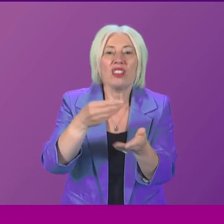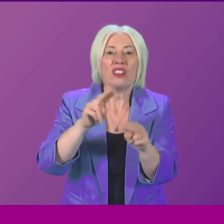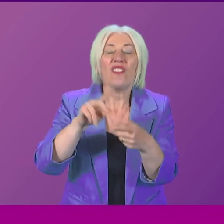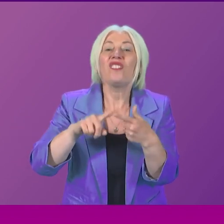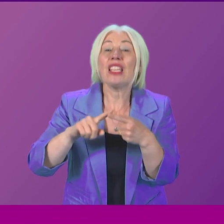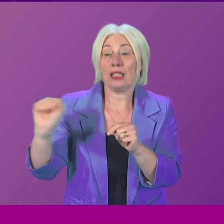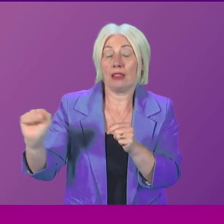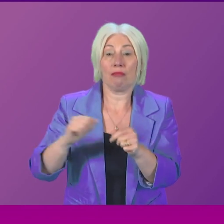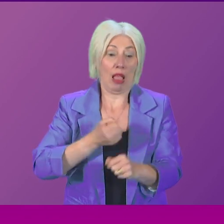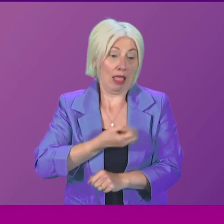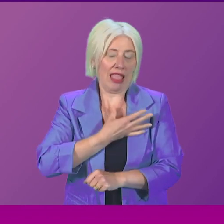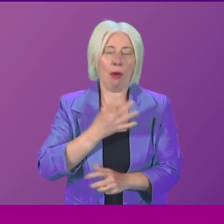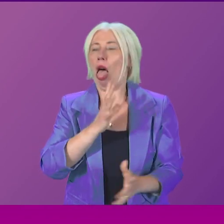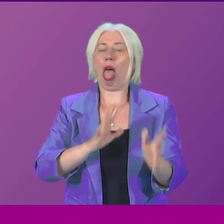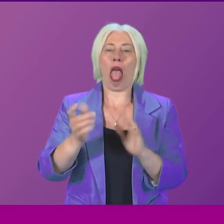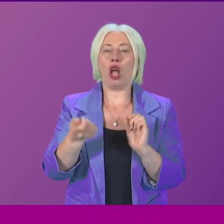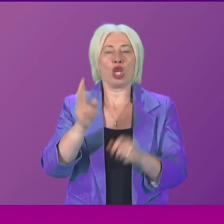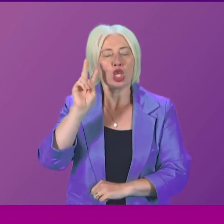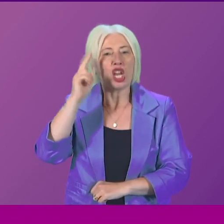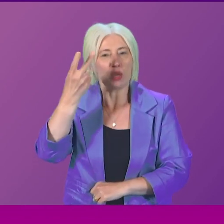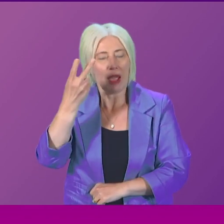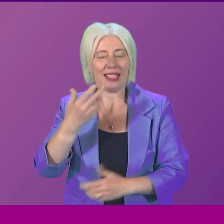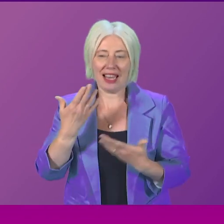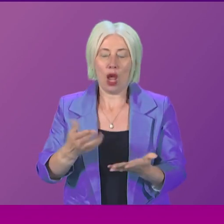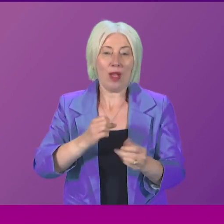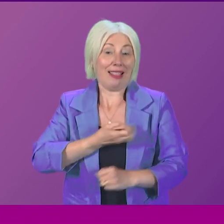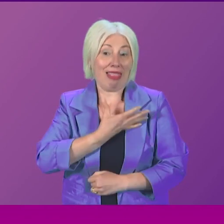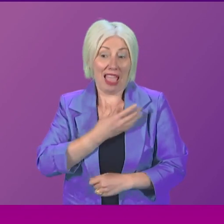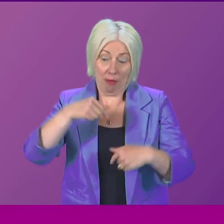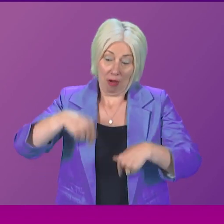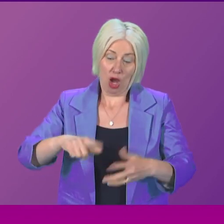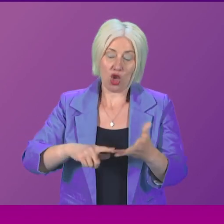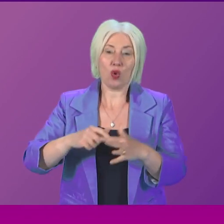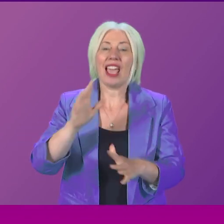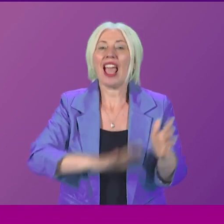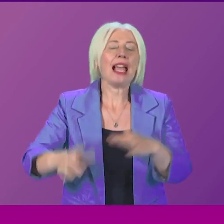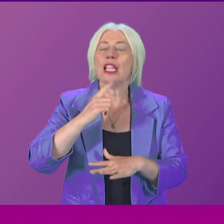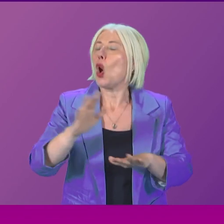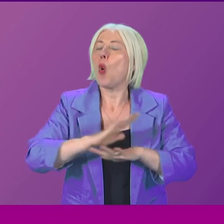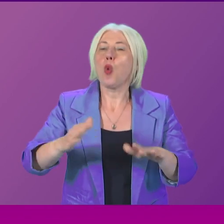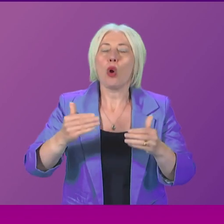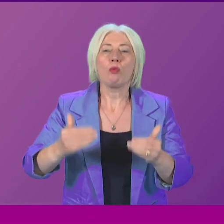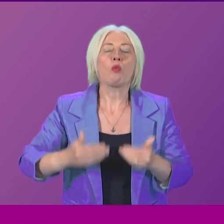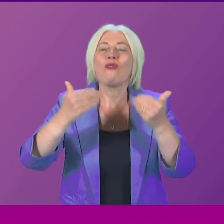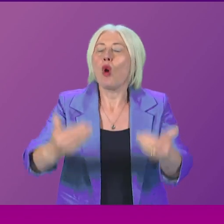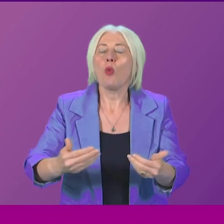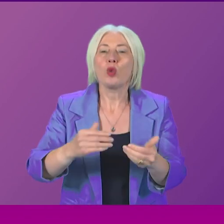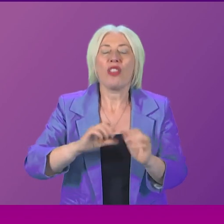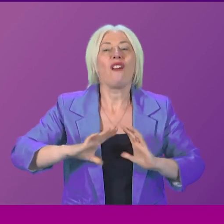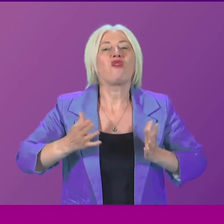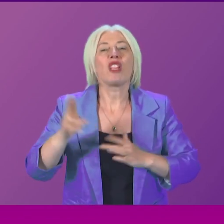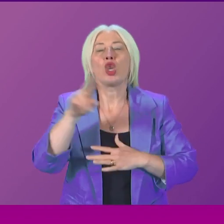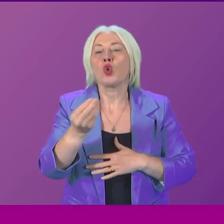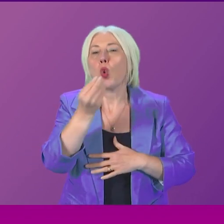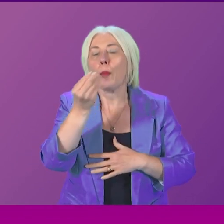have U-turned. And, of course, it is now the Labour Party in the UK that have now said they will not progress with free school meal provision